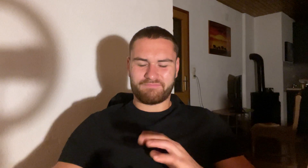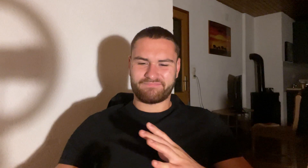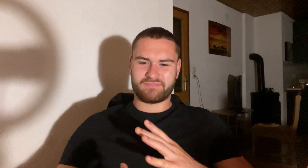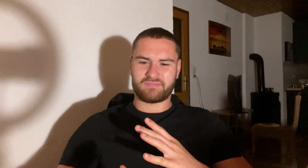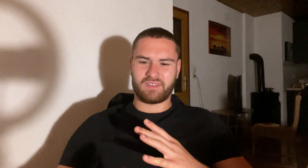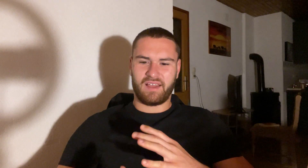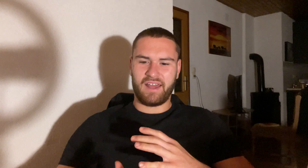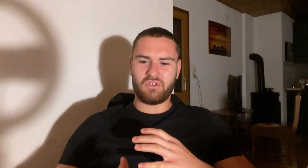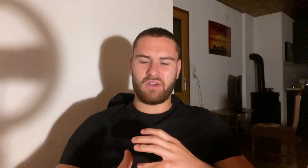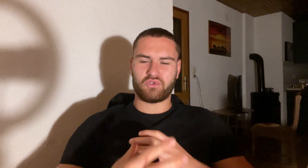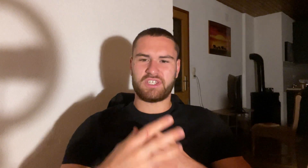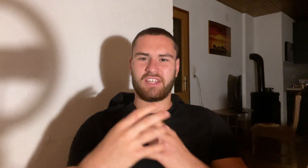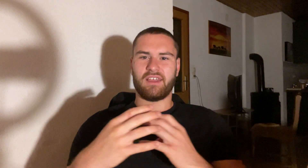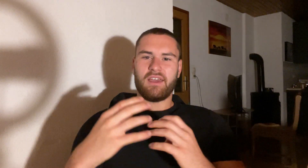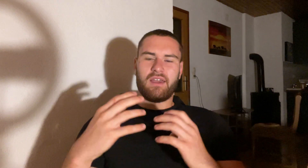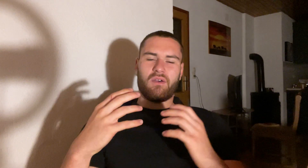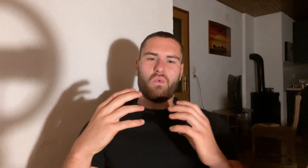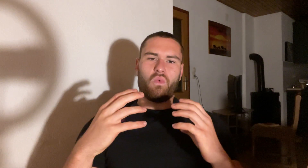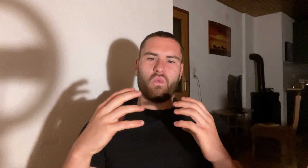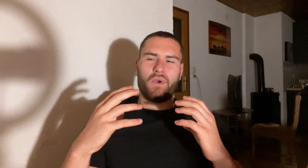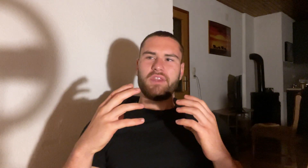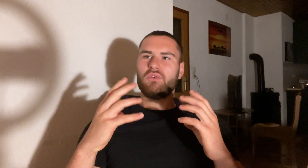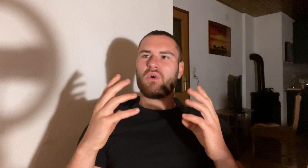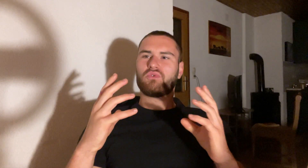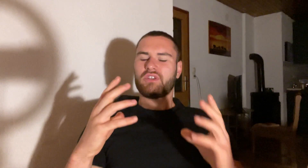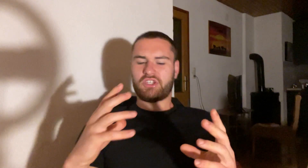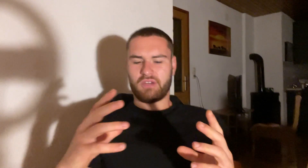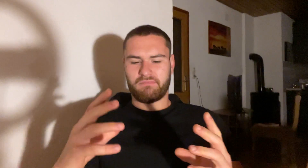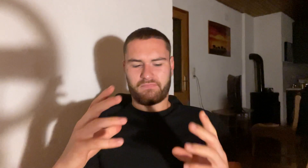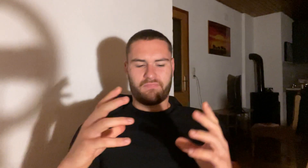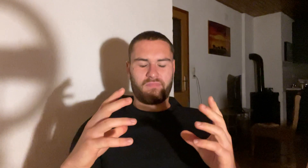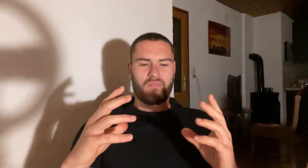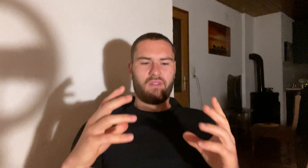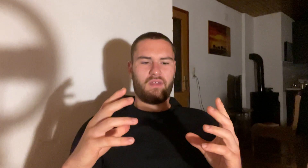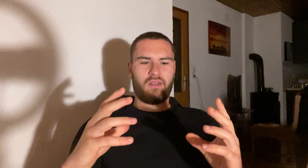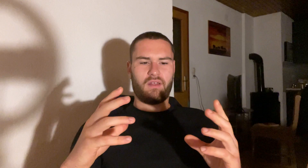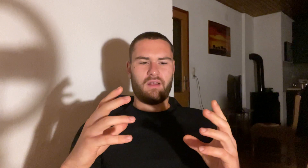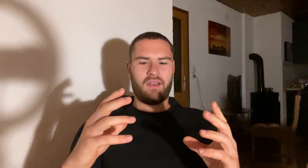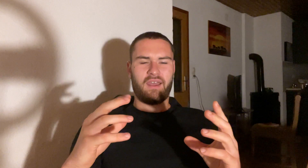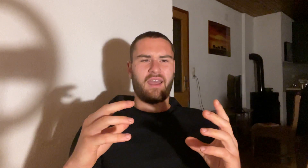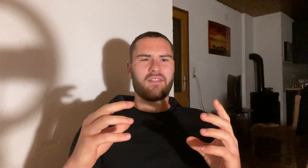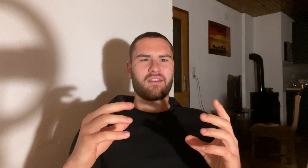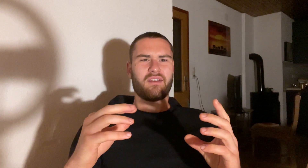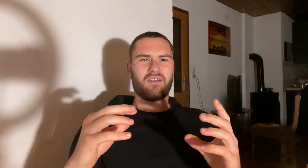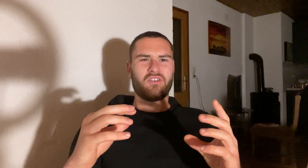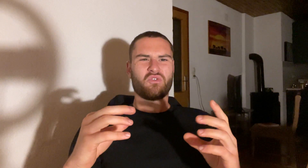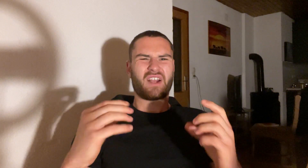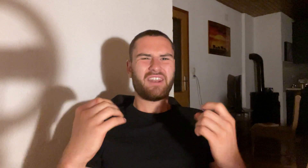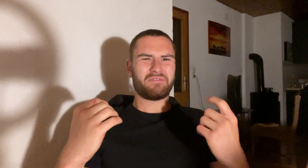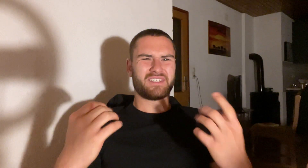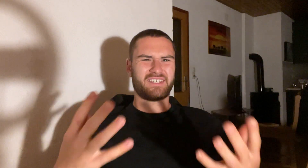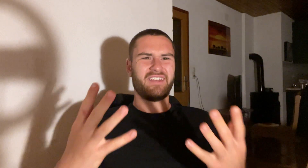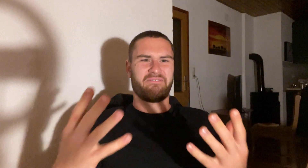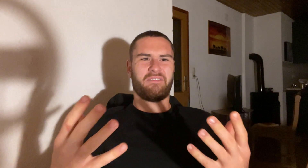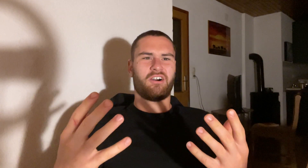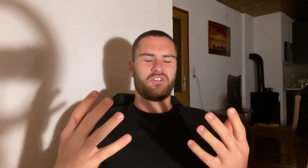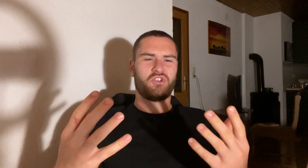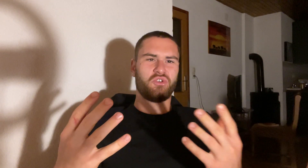I don't know how to say it. When you go to the gym and you're kind of stiff aren't you?